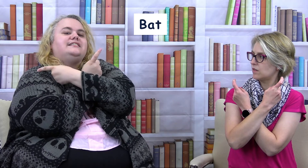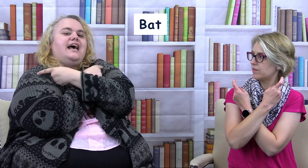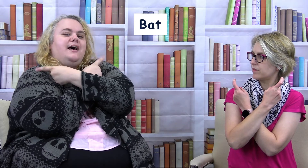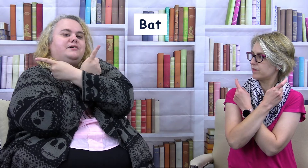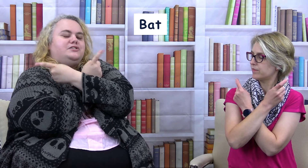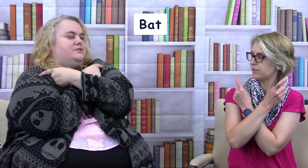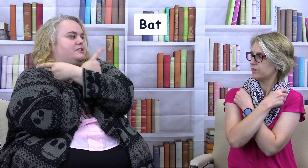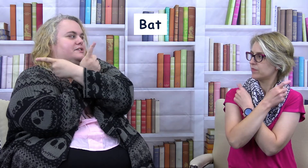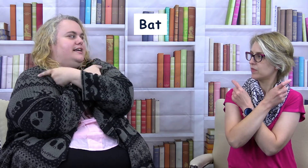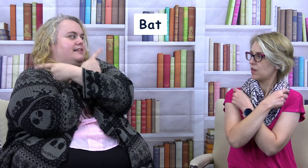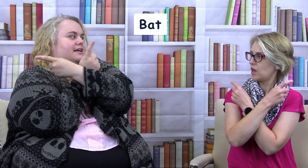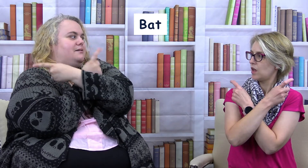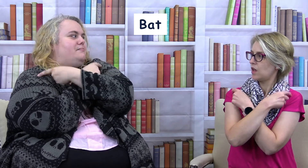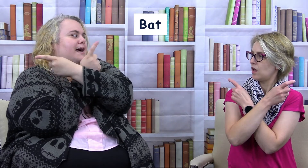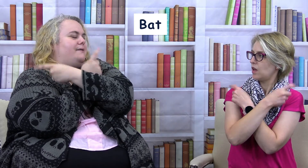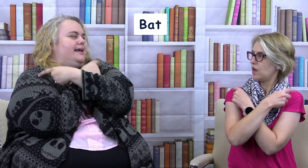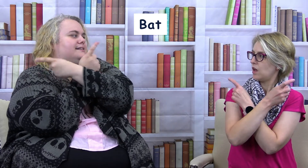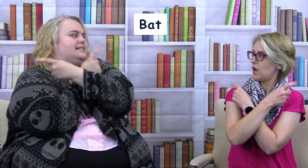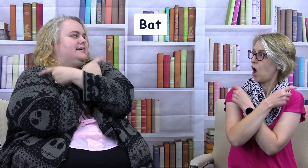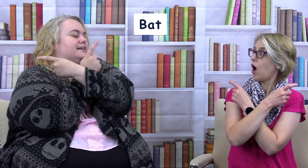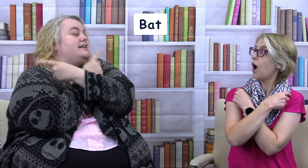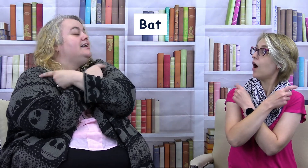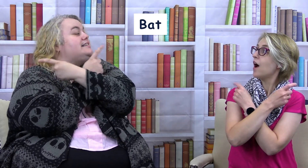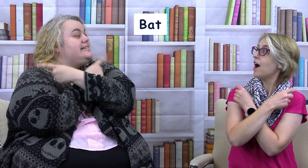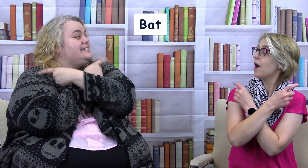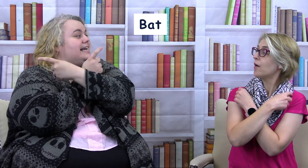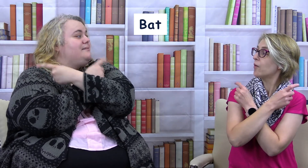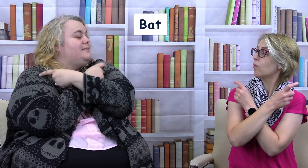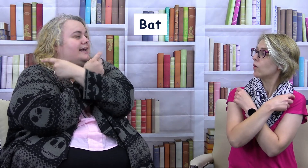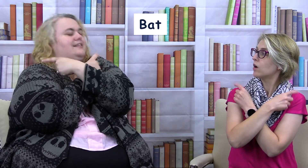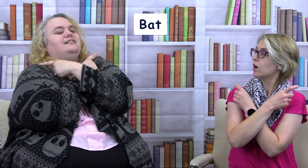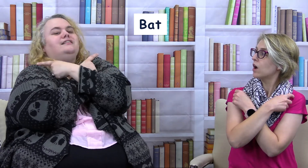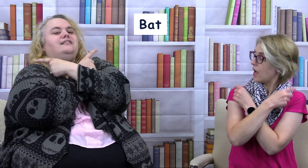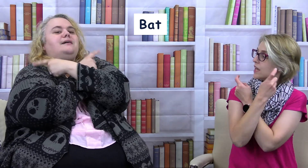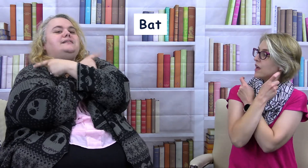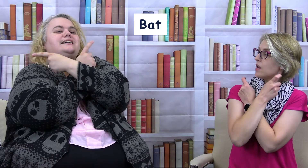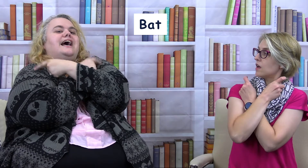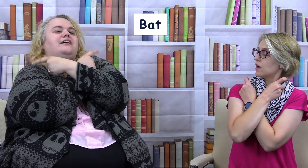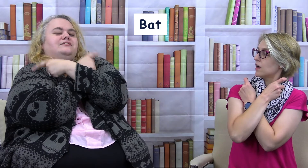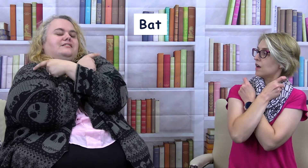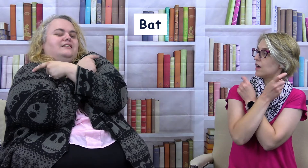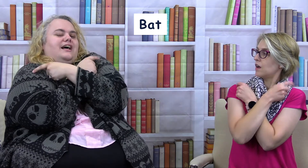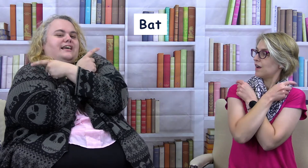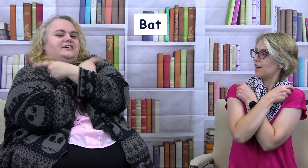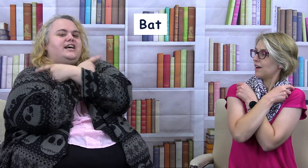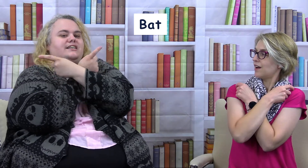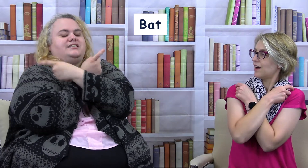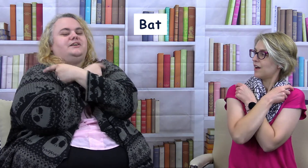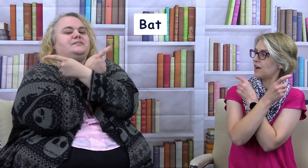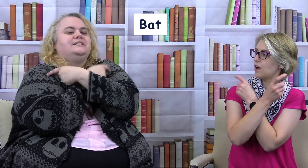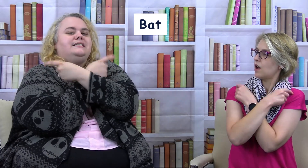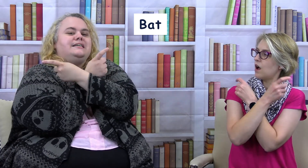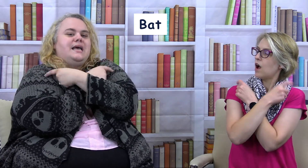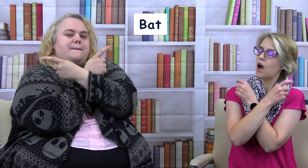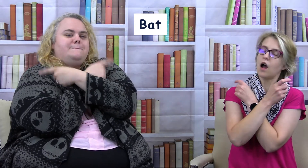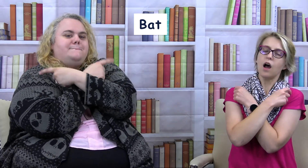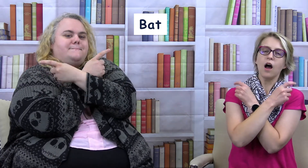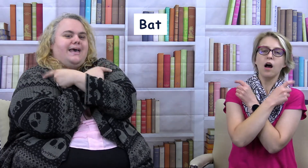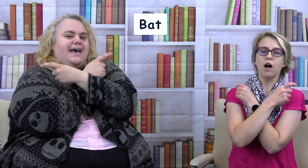tap your shoulders like the bat wings. Oh. Because they sleep like upside down hugging their chest so. Oh.